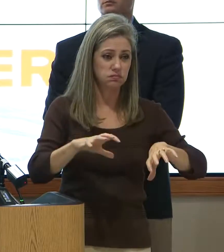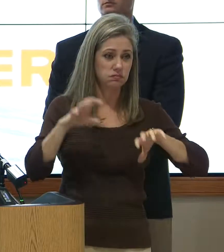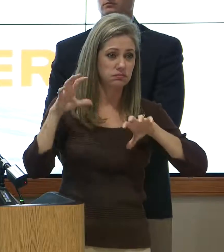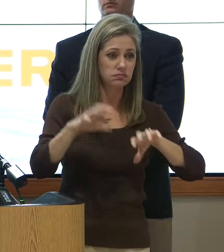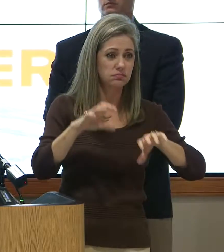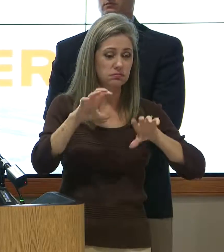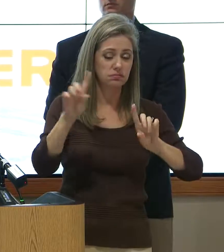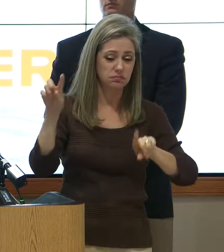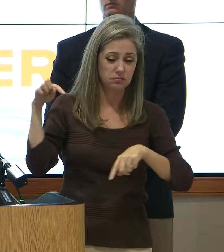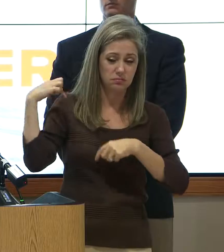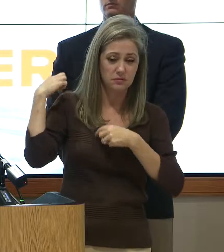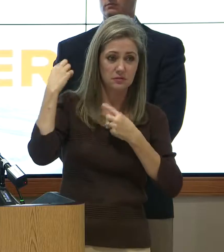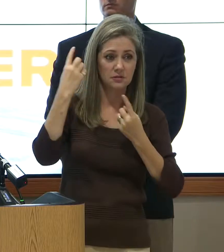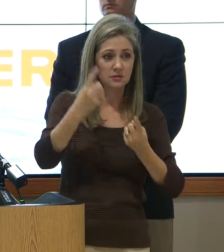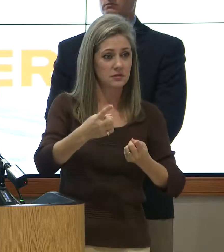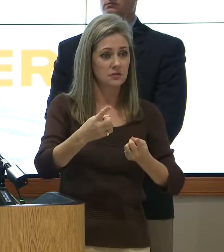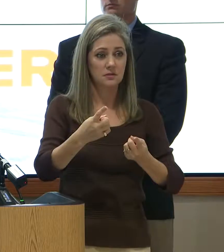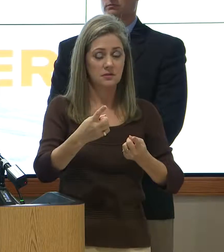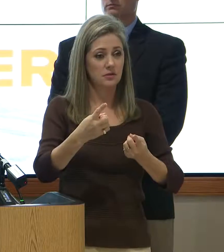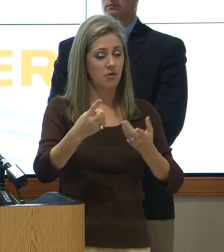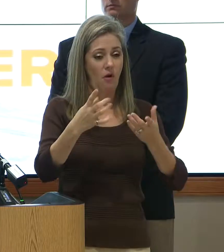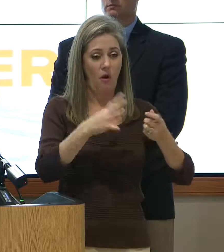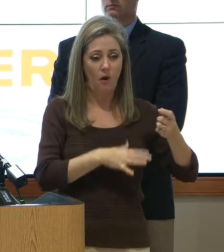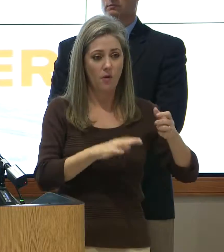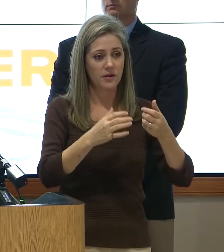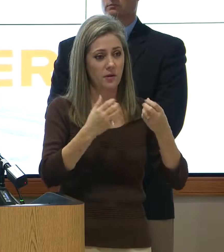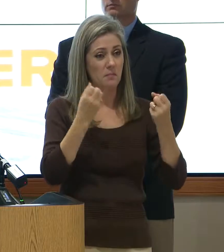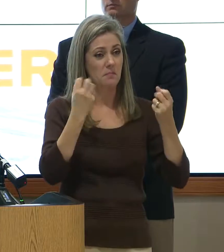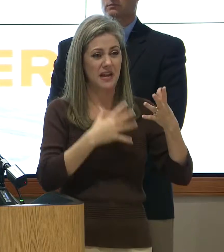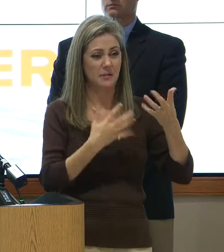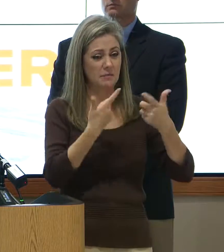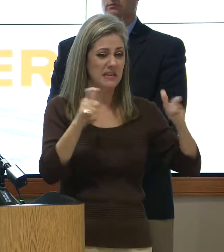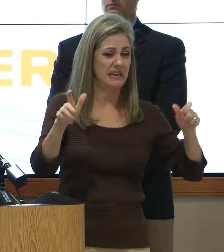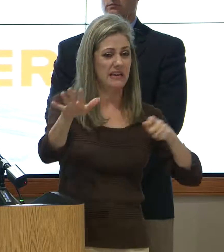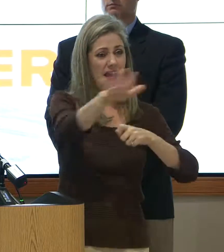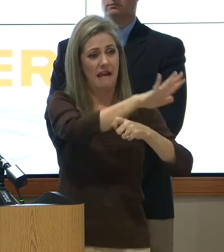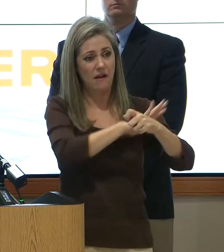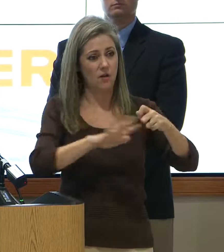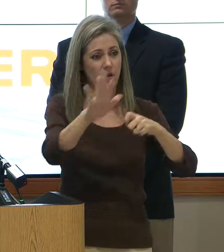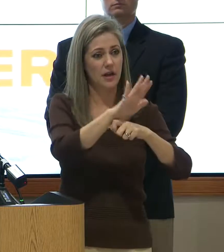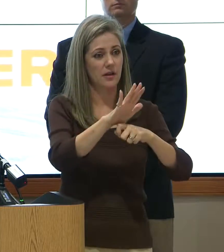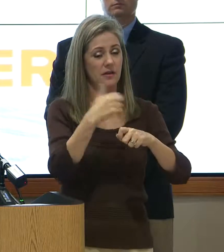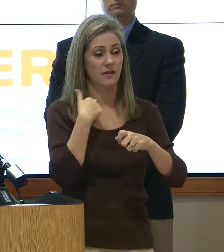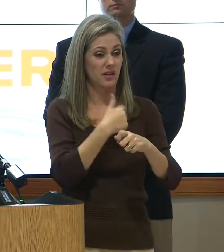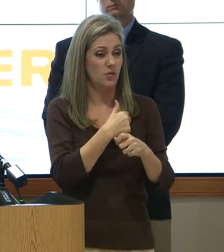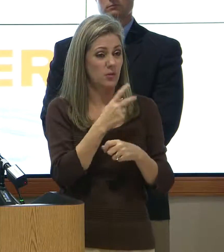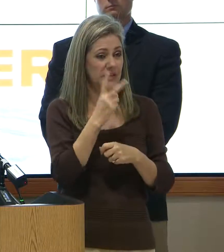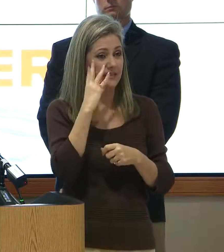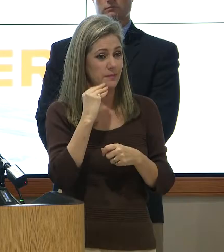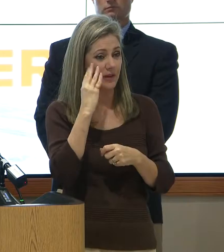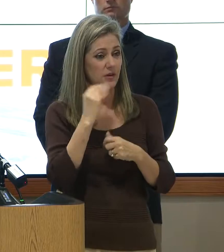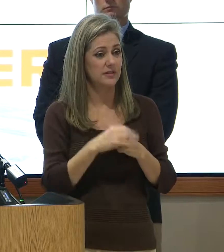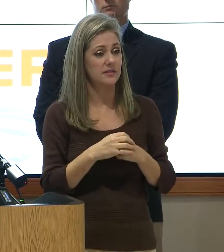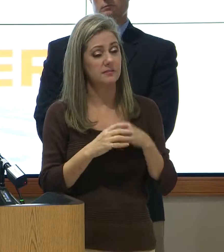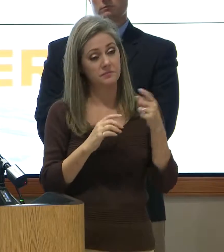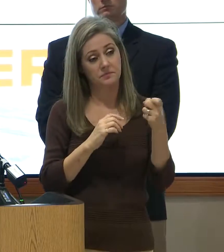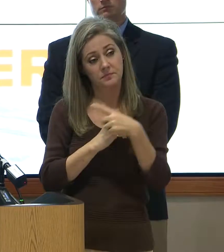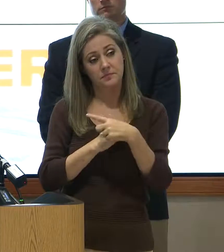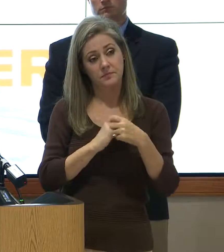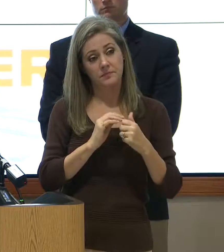as widespread part of the county as we've seen. Is there an institutional